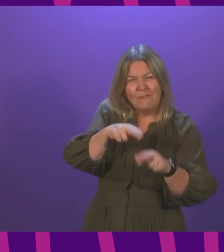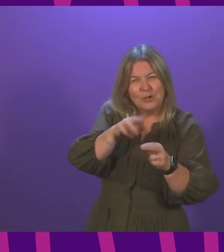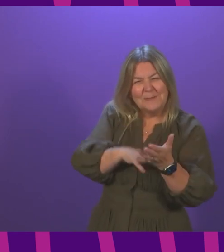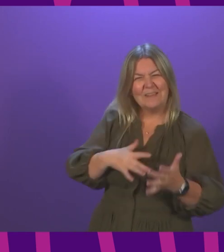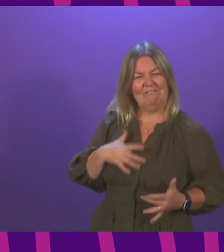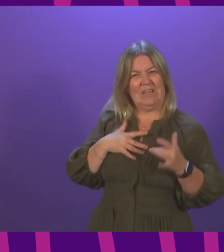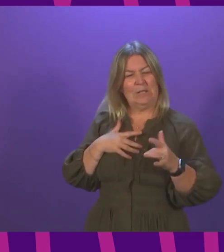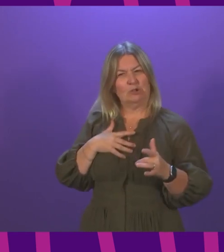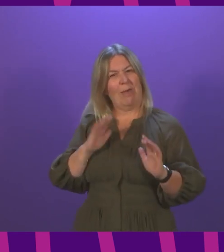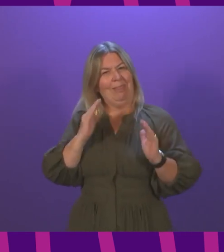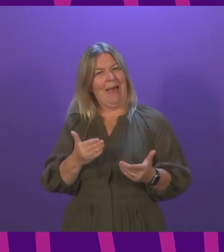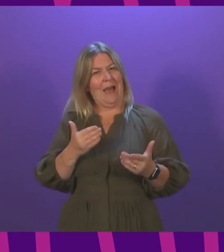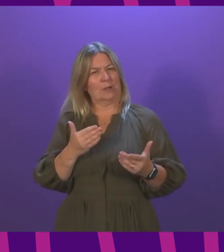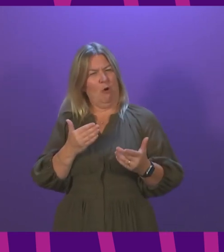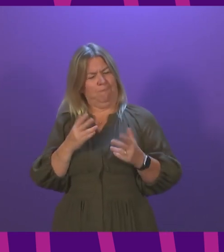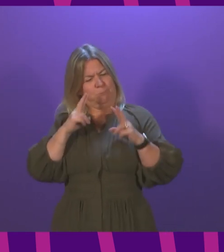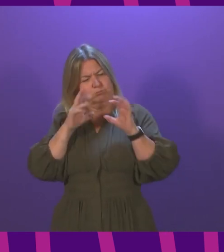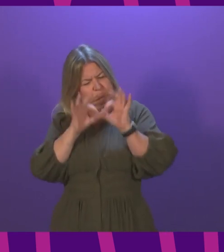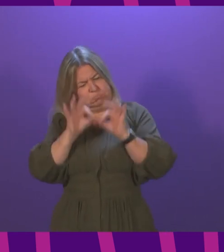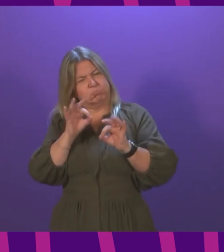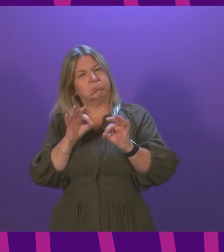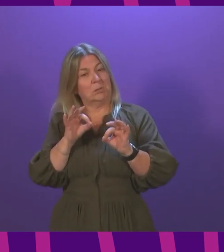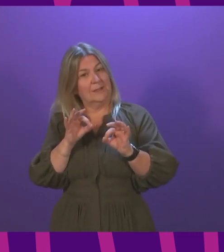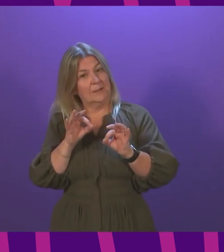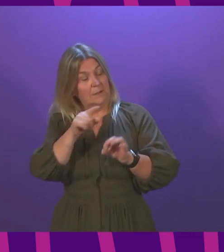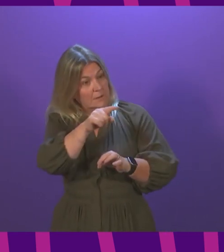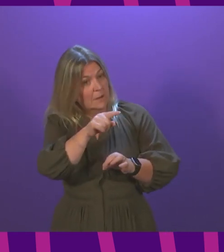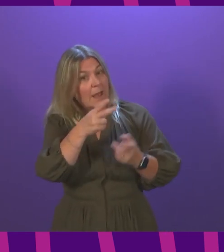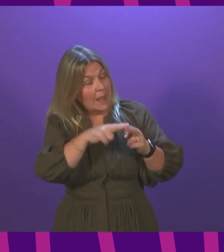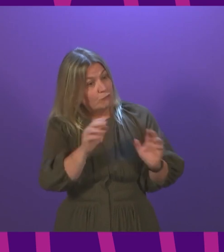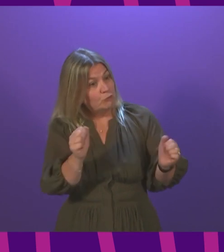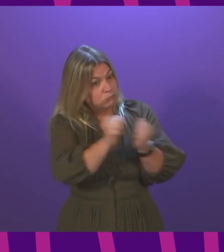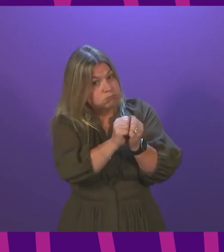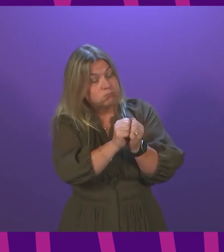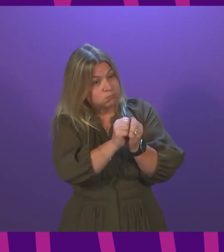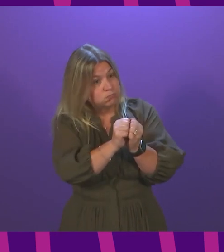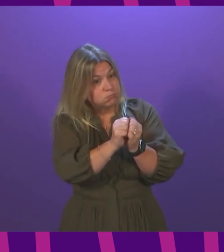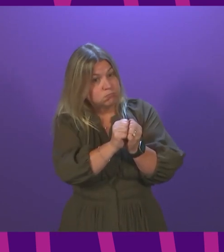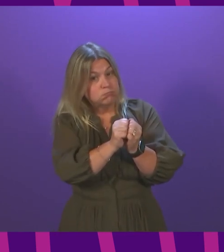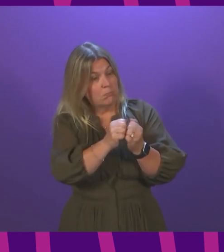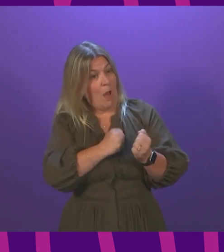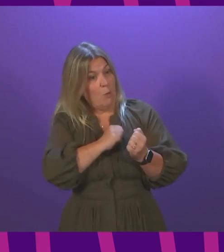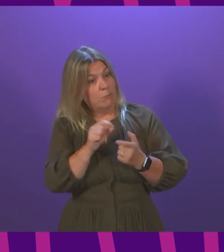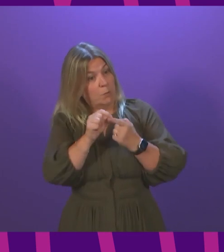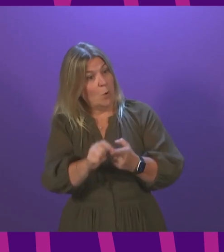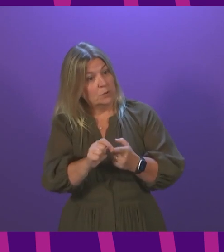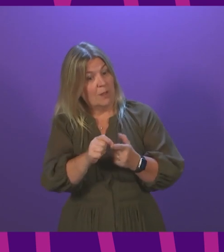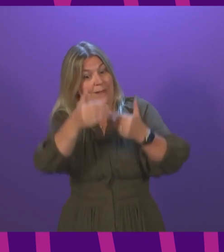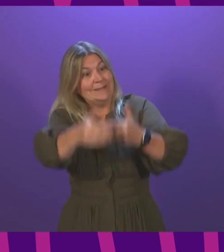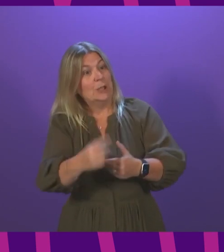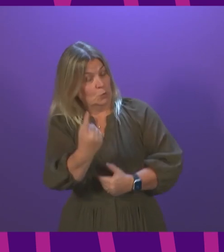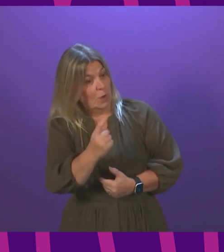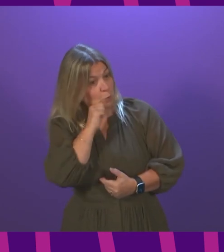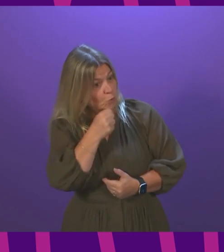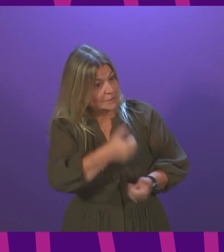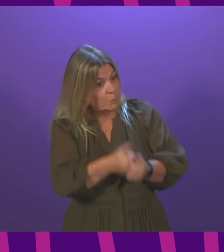saying right now that she would approve our proposals at stage one would give Parliament the opportunity to look at them in detail. First